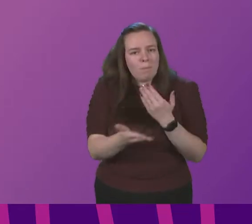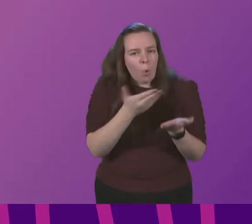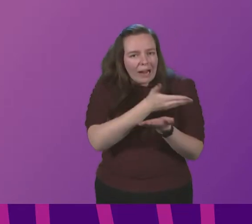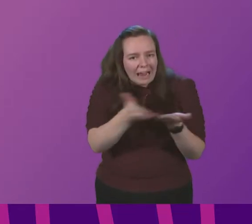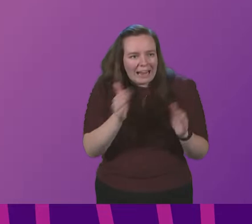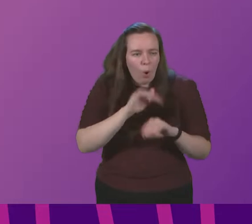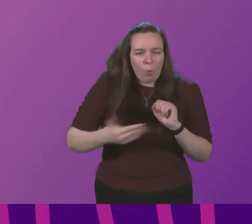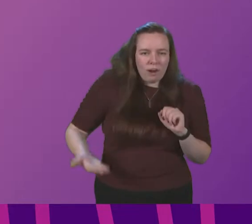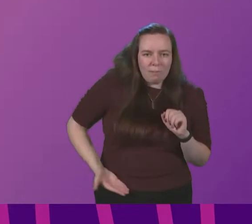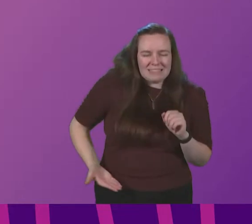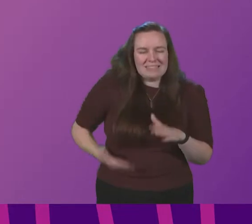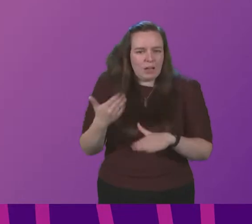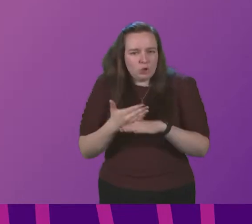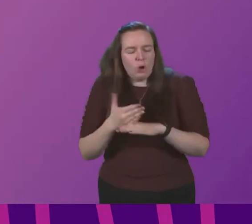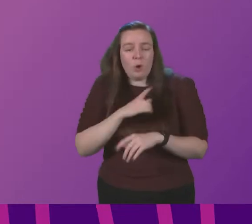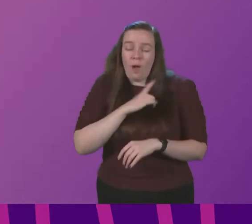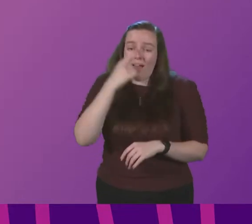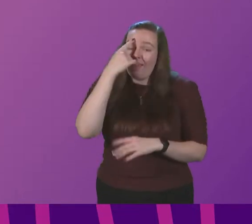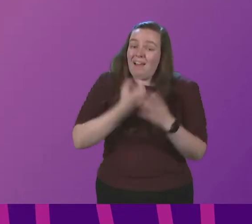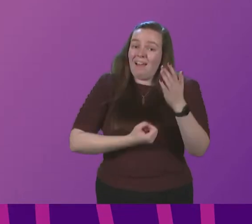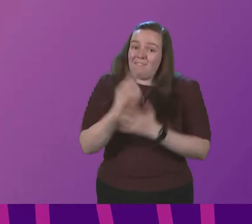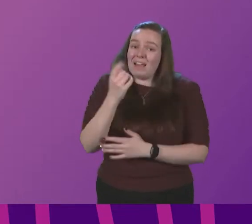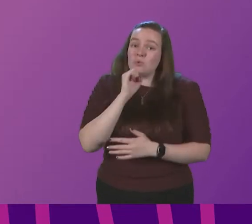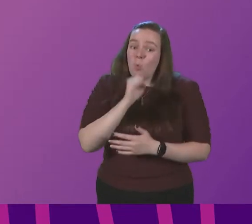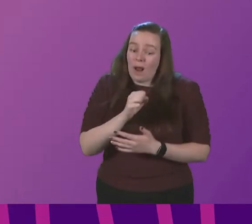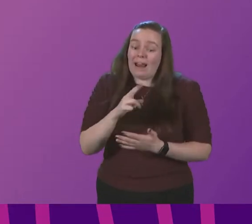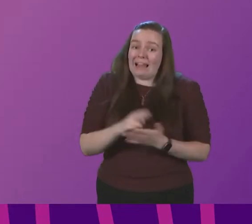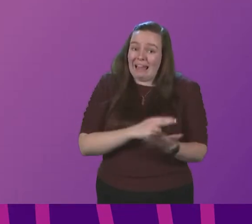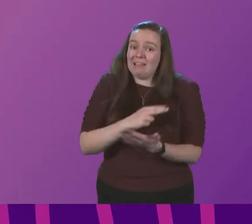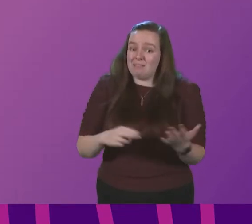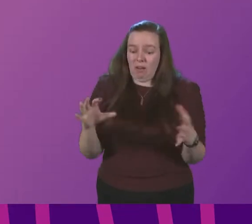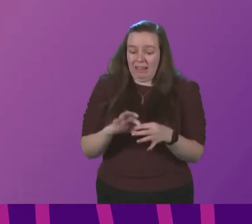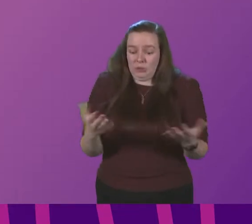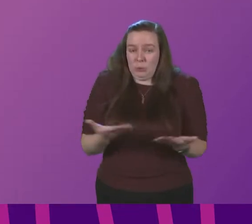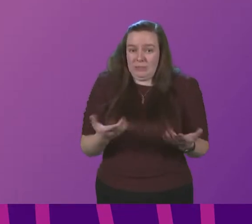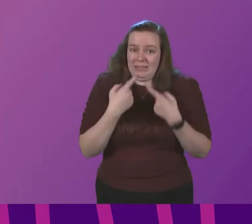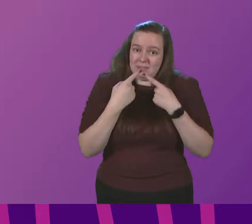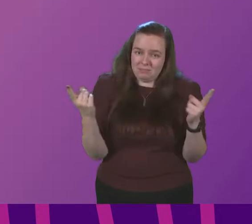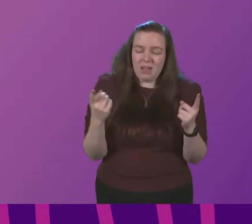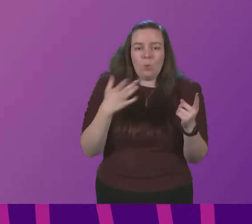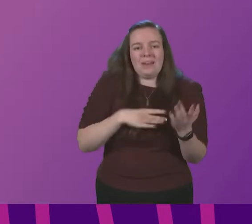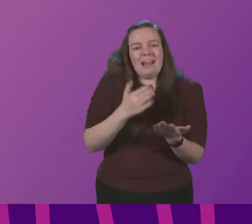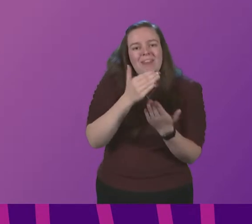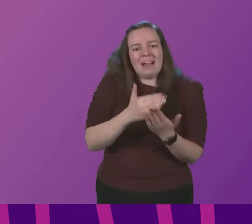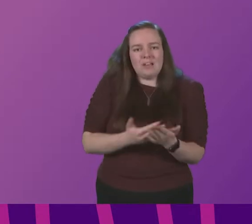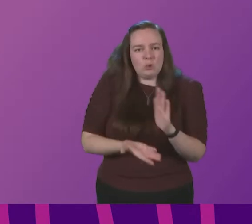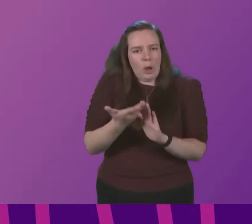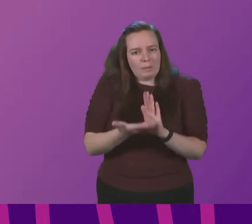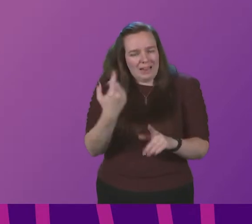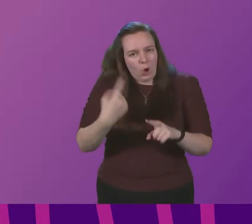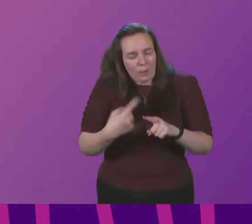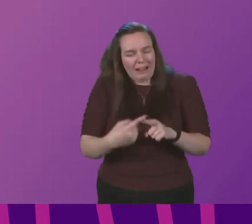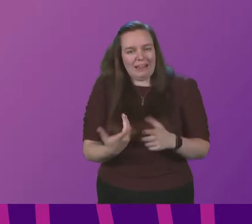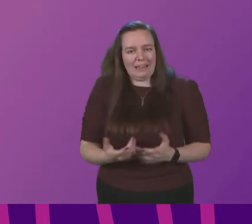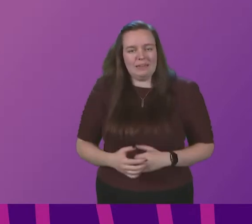businesses and jobs because I think events are going to be cancelled on today's guidance and we do need guidance to be updated very quickly to avoid